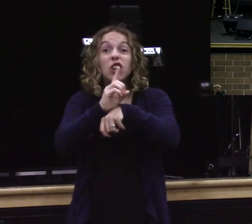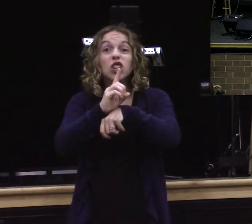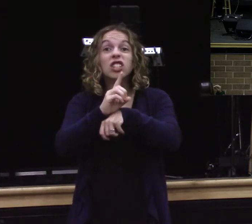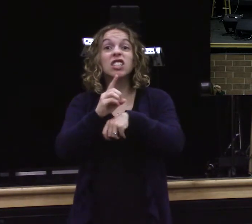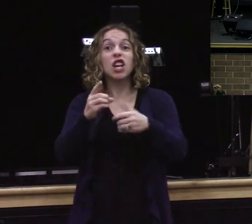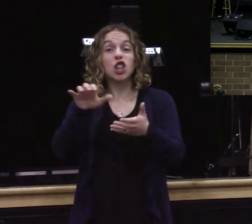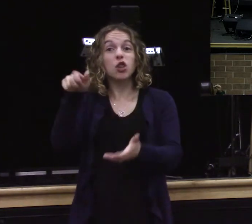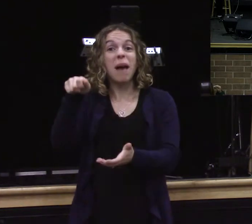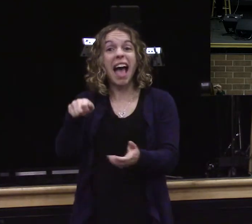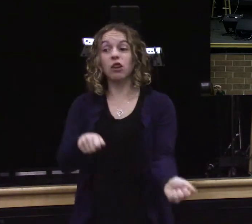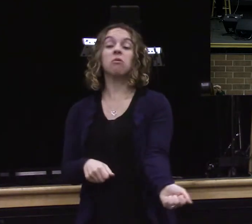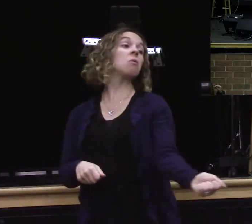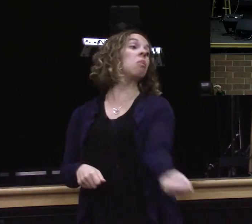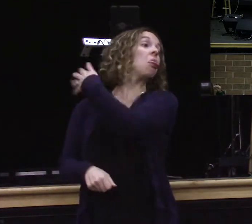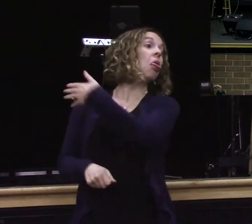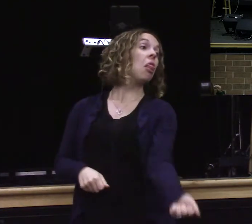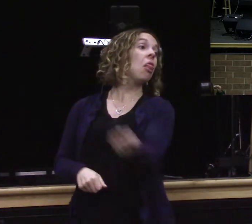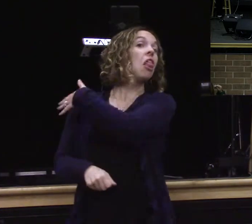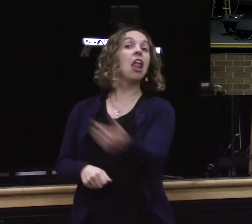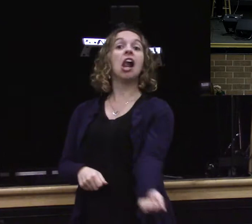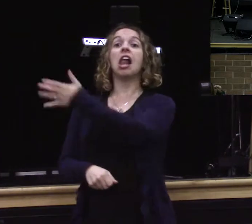You could have cleaned your car before the rapture.